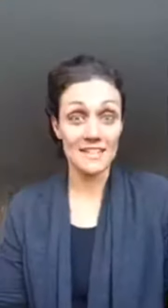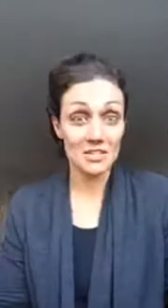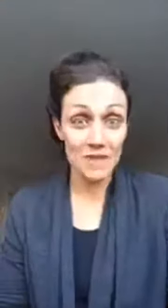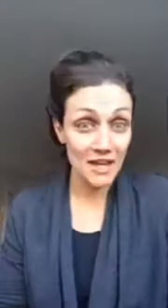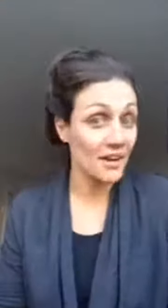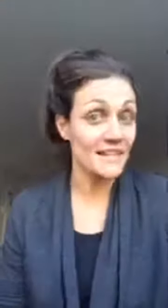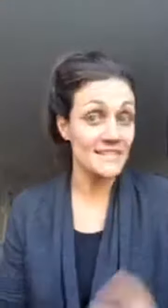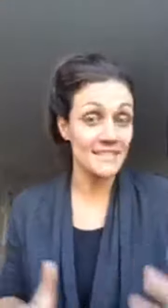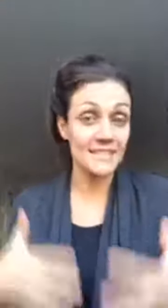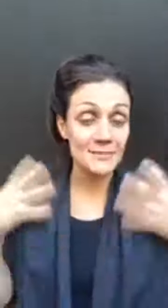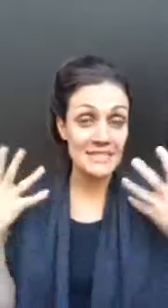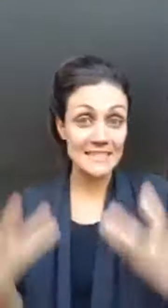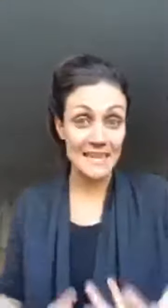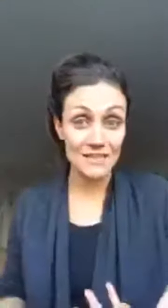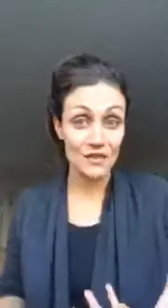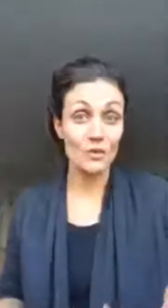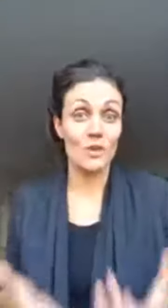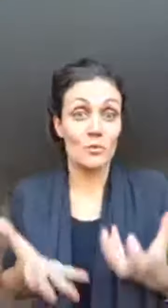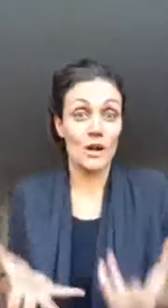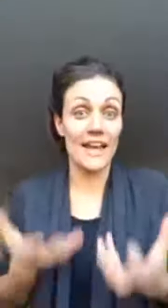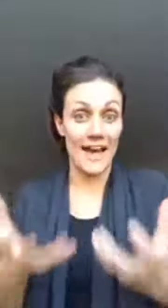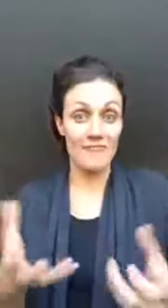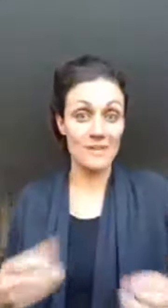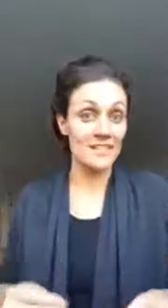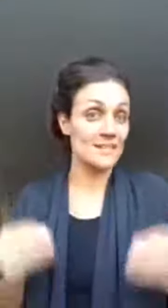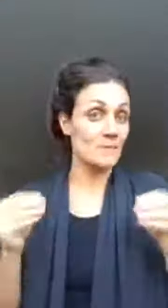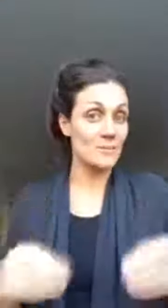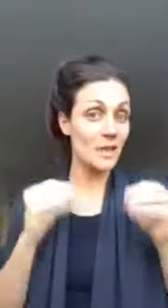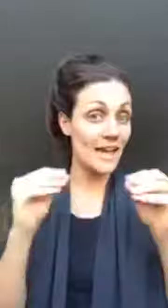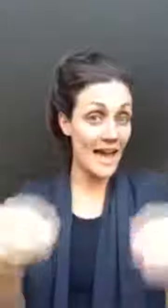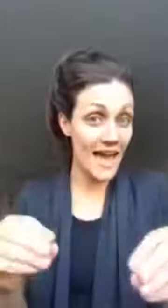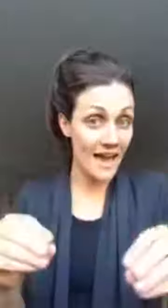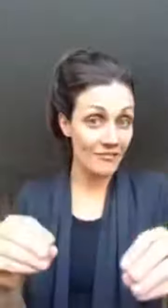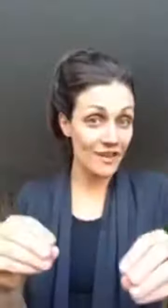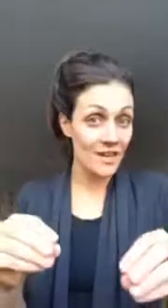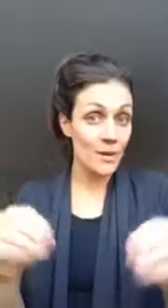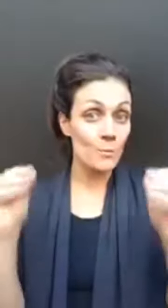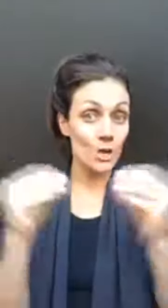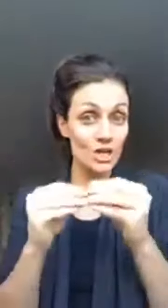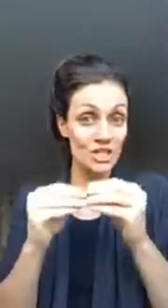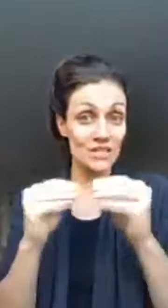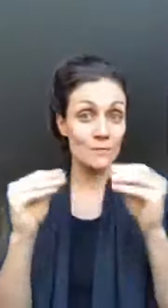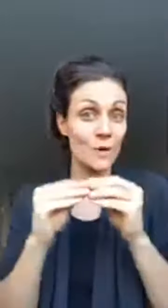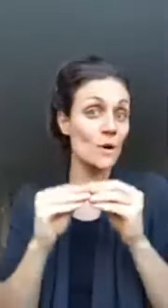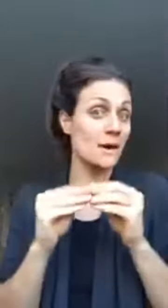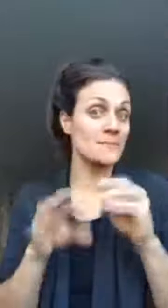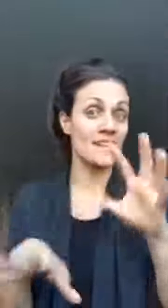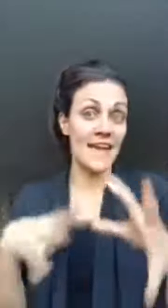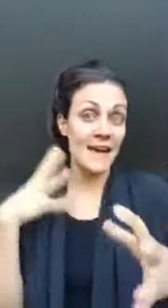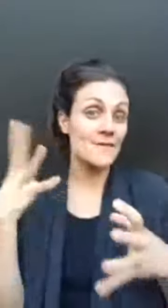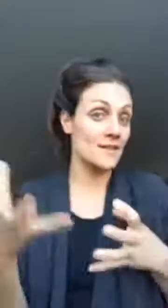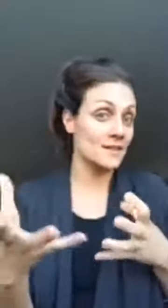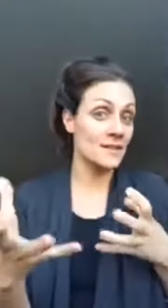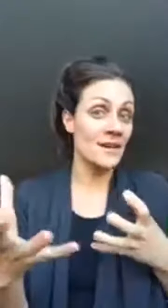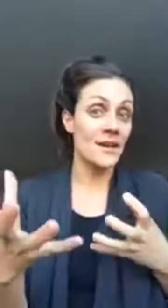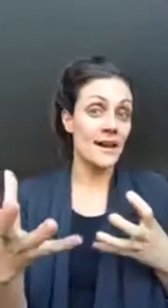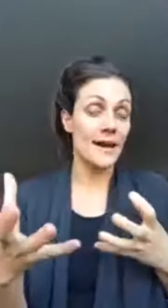doesn't matter i still am successful with what i have because the people i have purchased the programs and i have things um